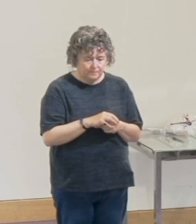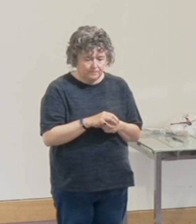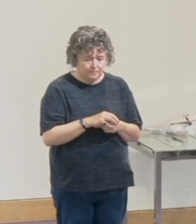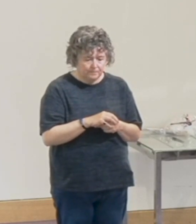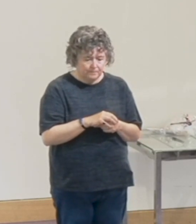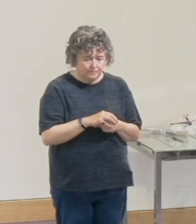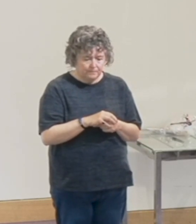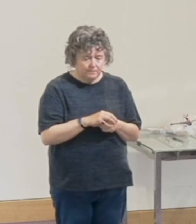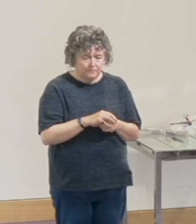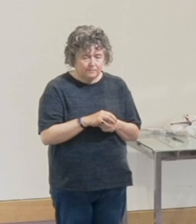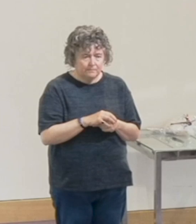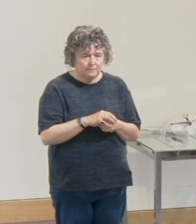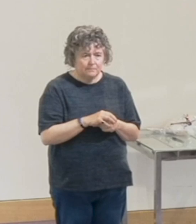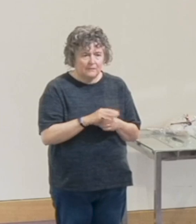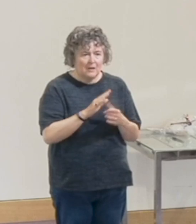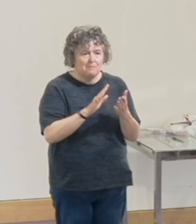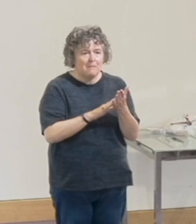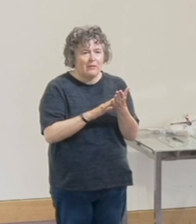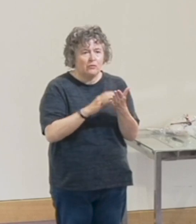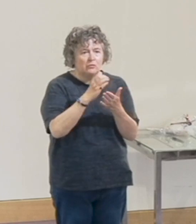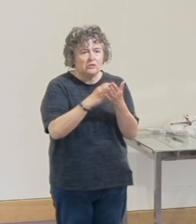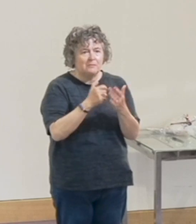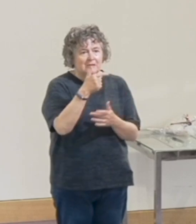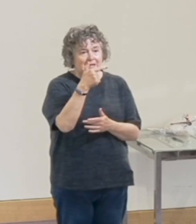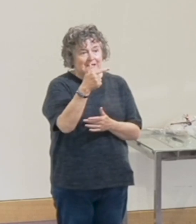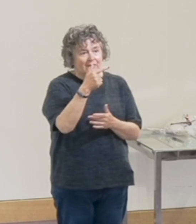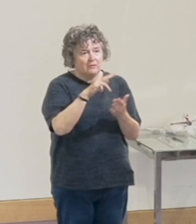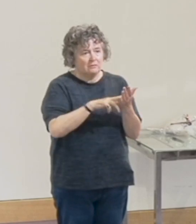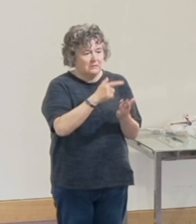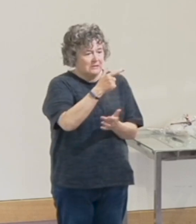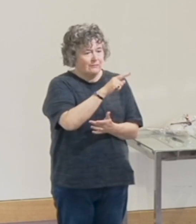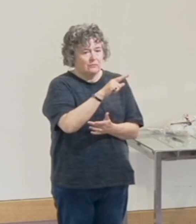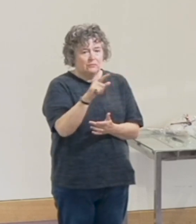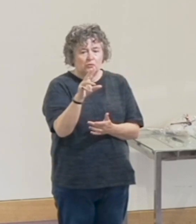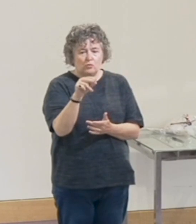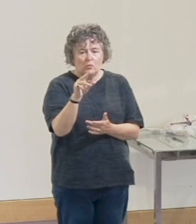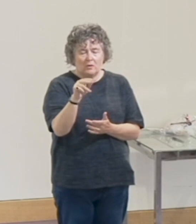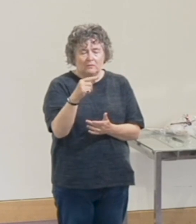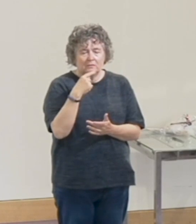it together. Matthew chapter 7, verse 7 through to 12.